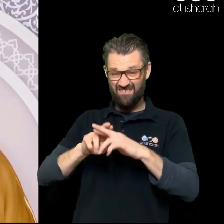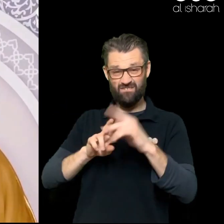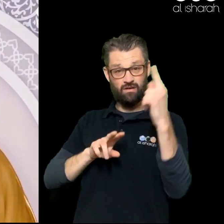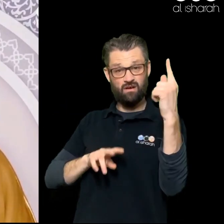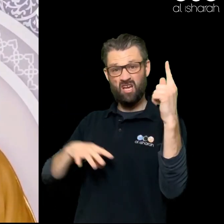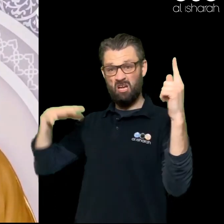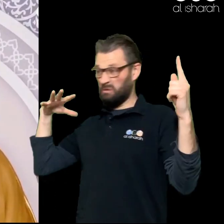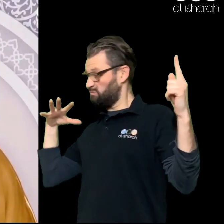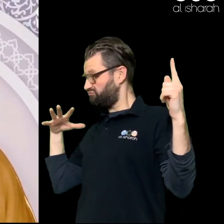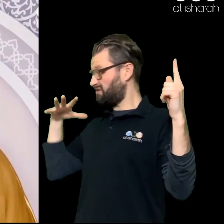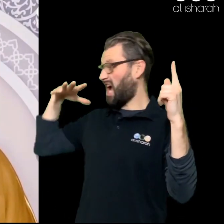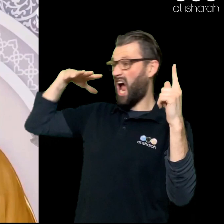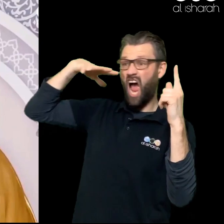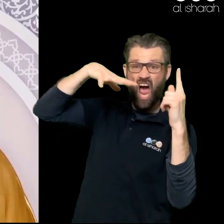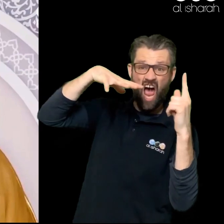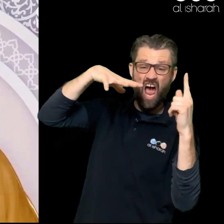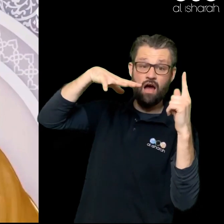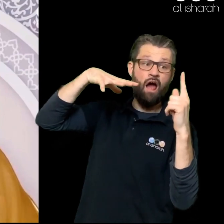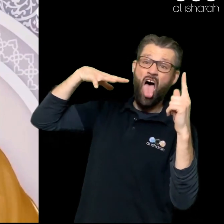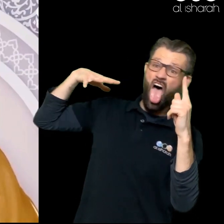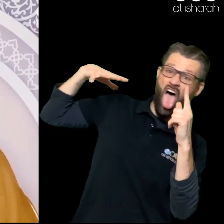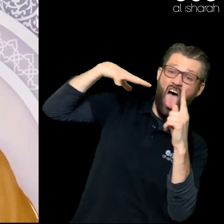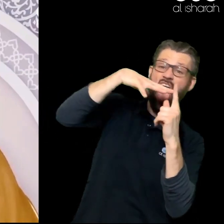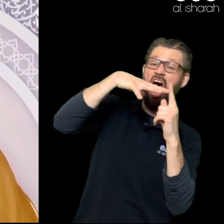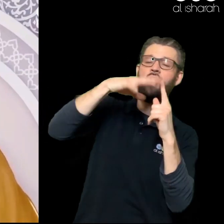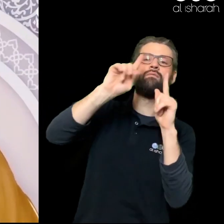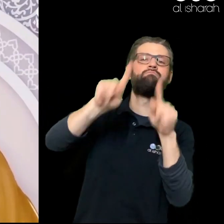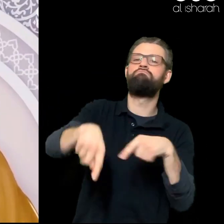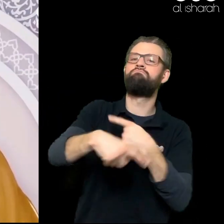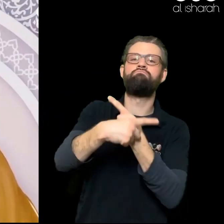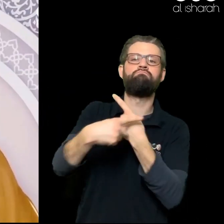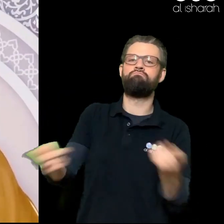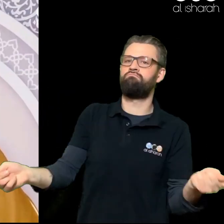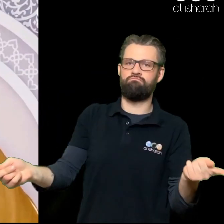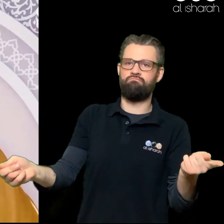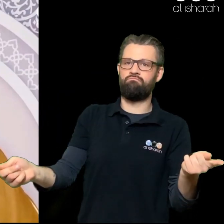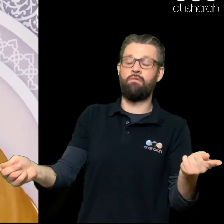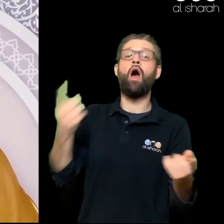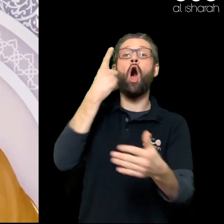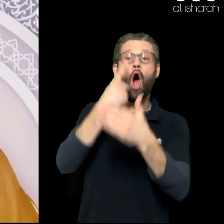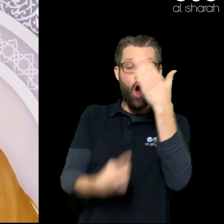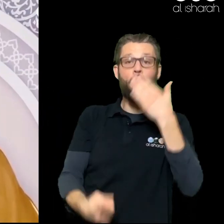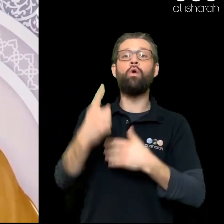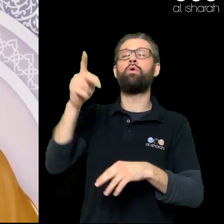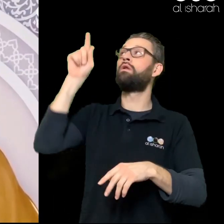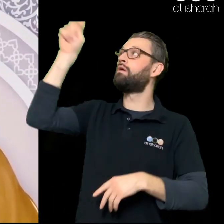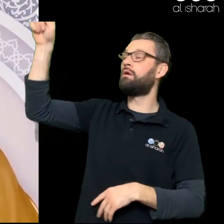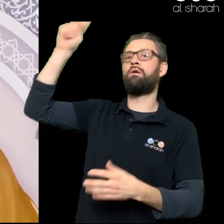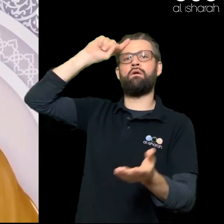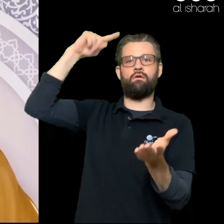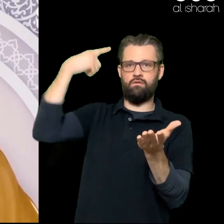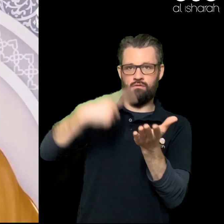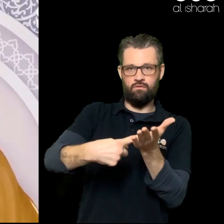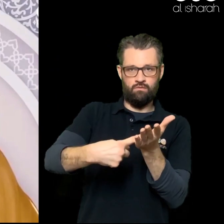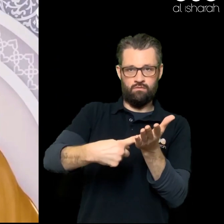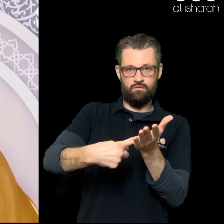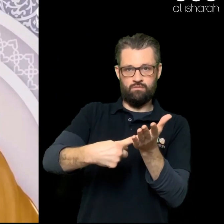When you begin to understand who Allah is When you ponder over the greatness of Allah Over the greatness of the